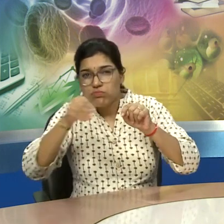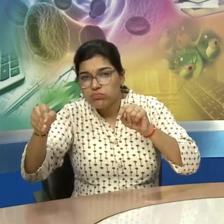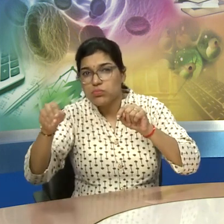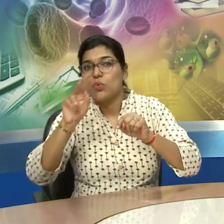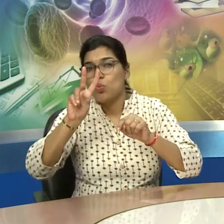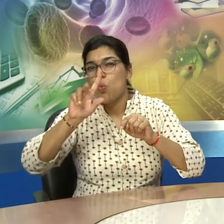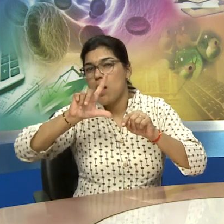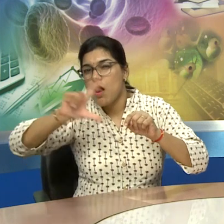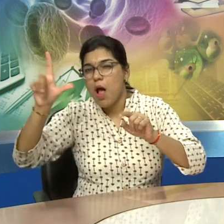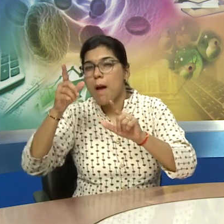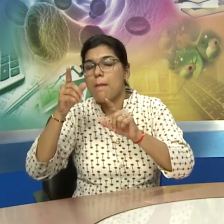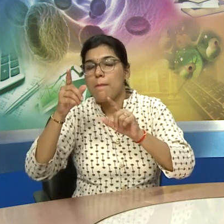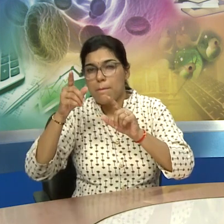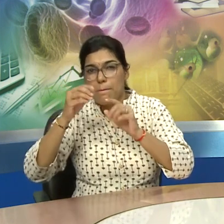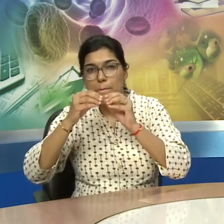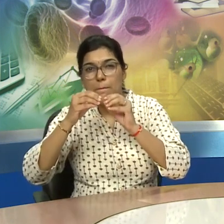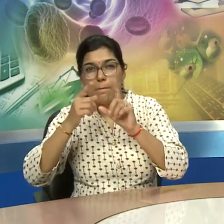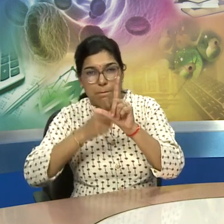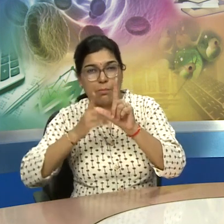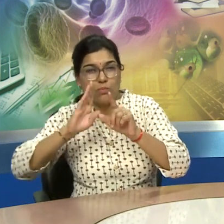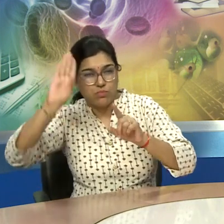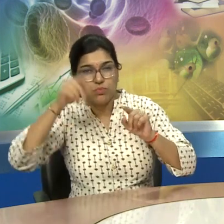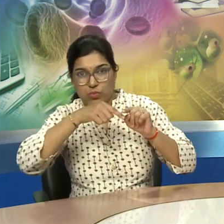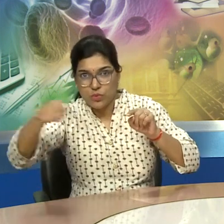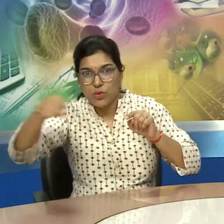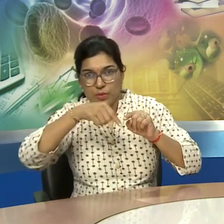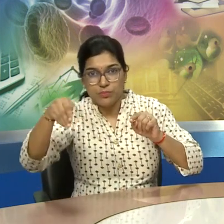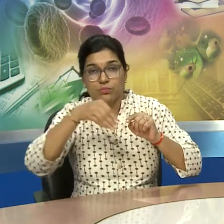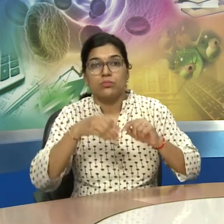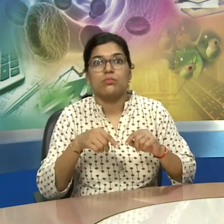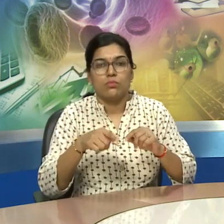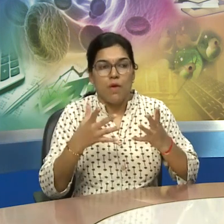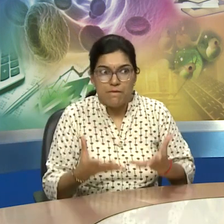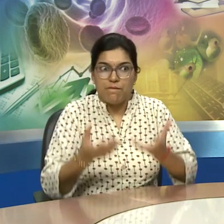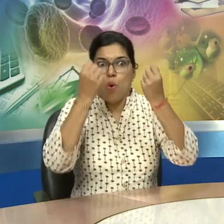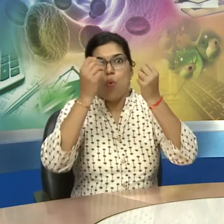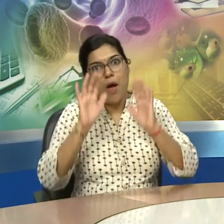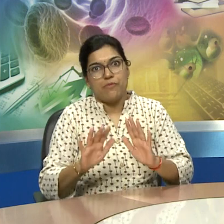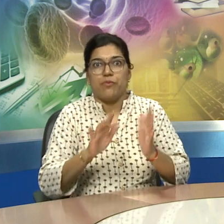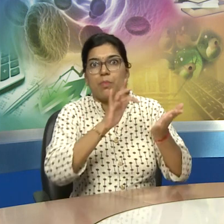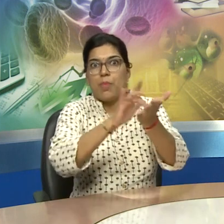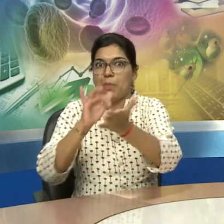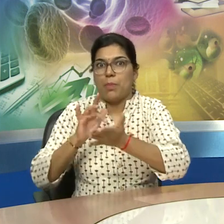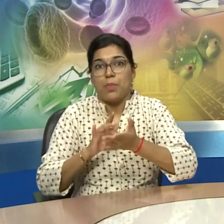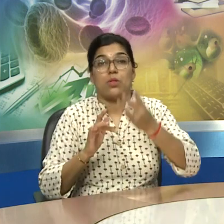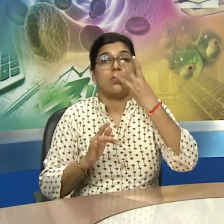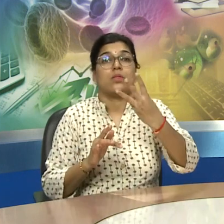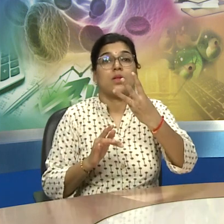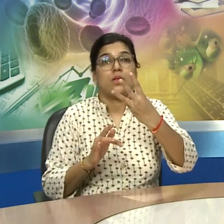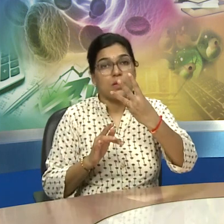and homo erectus is supposed to have existed between 1.5 million years